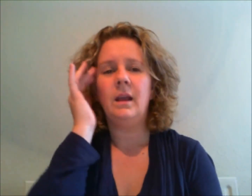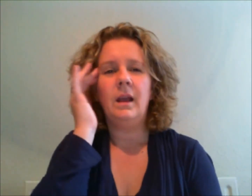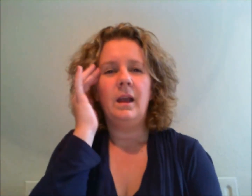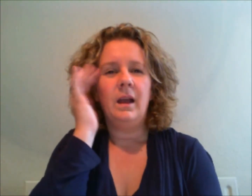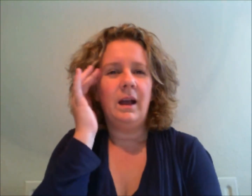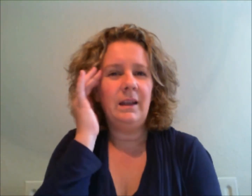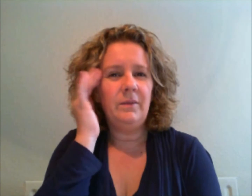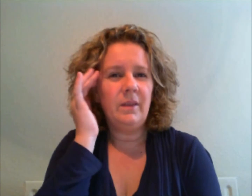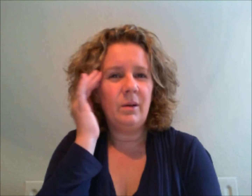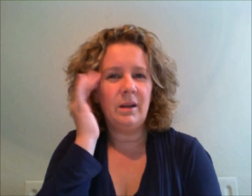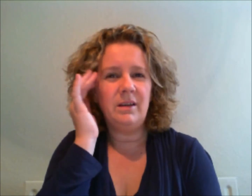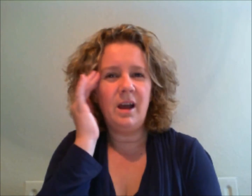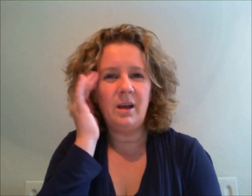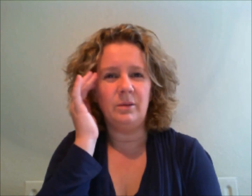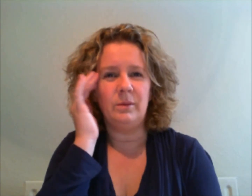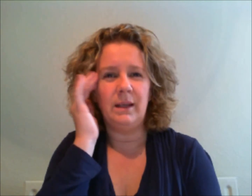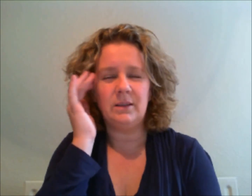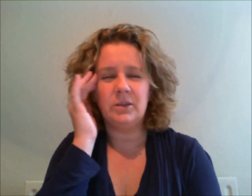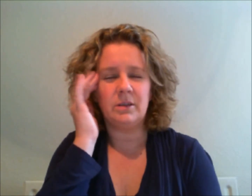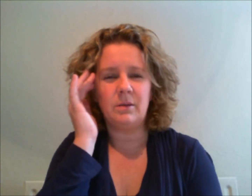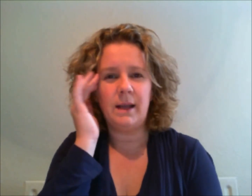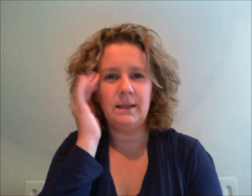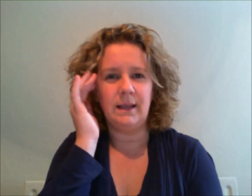and even though I know it's just crazy